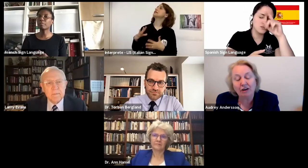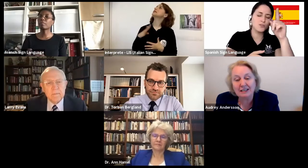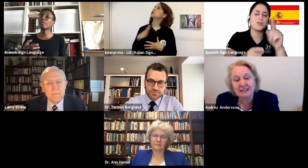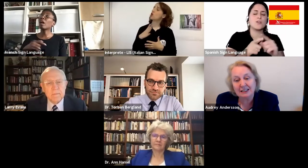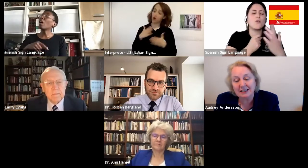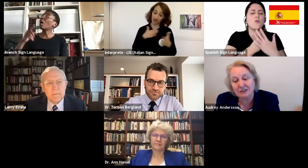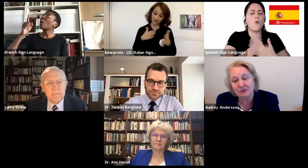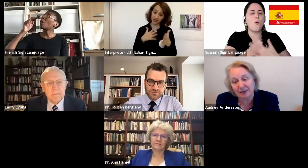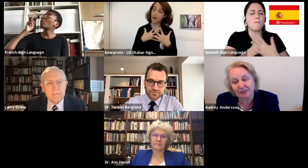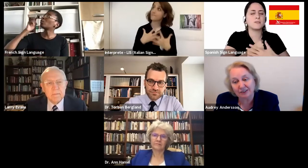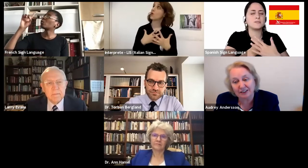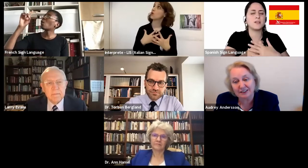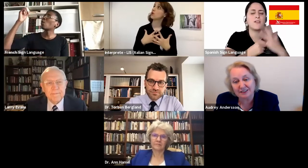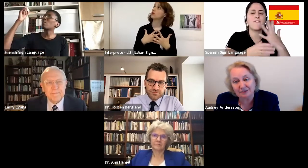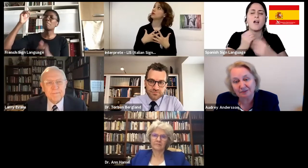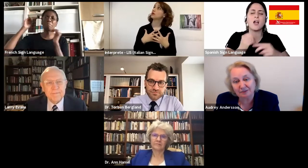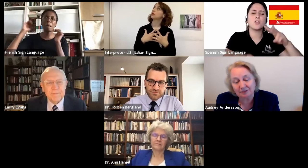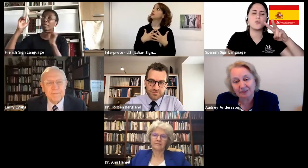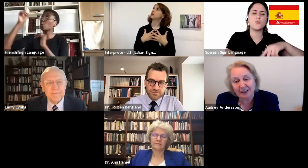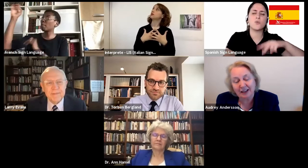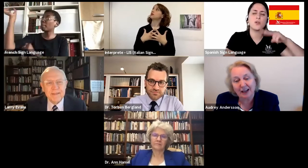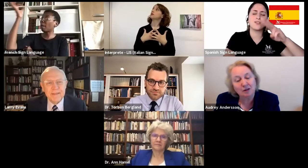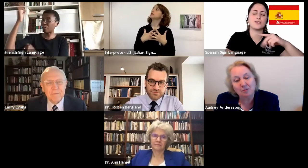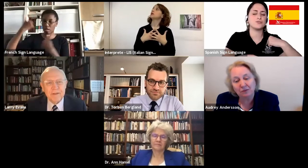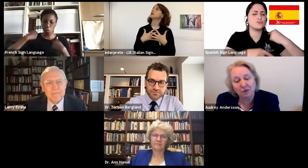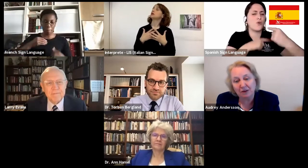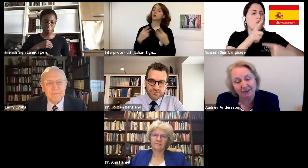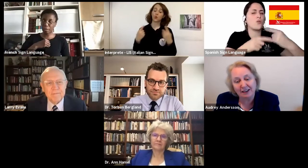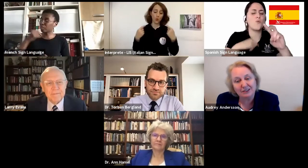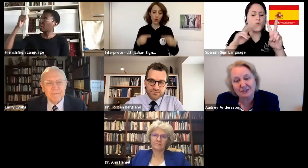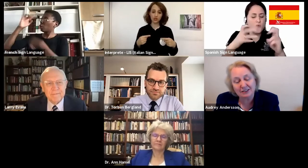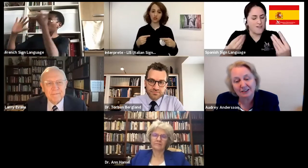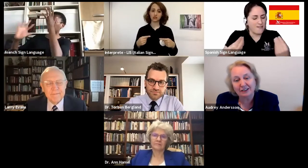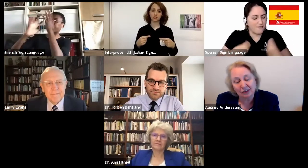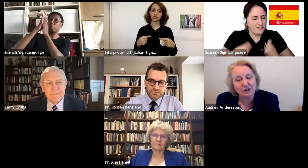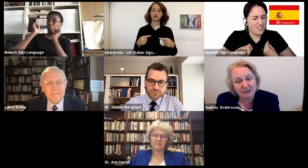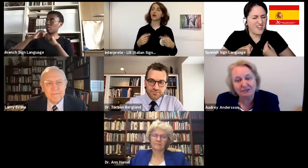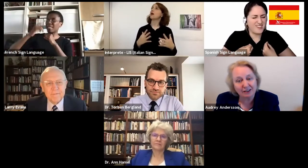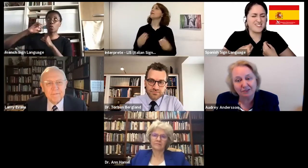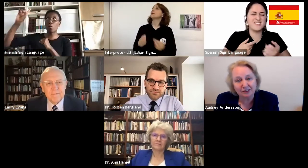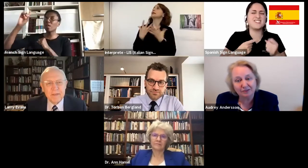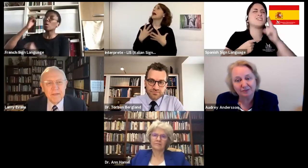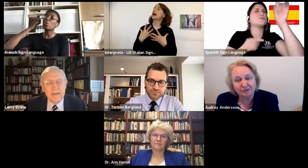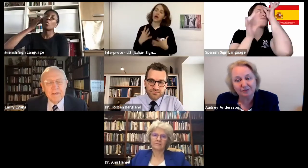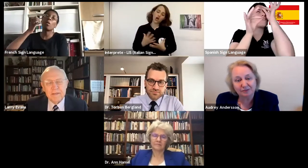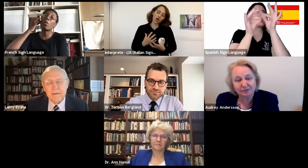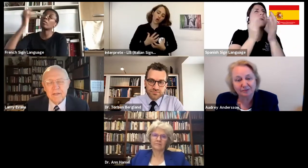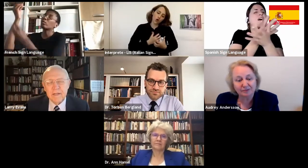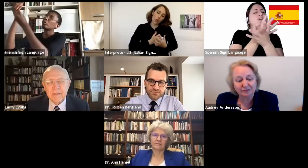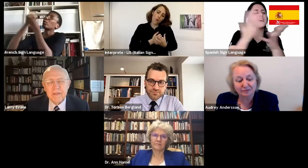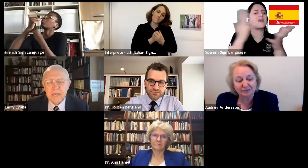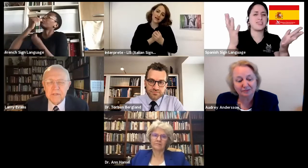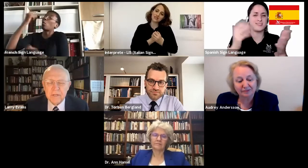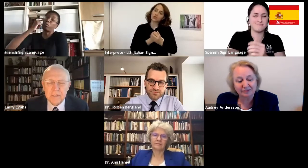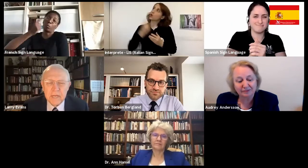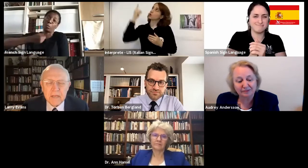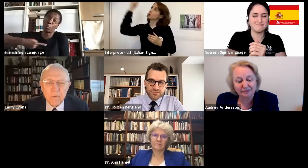Great is your faithfulness. And no matter what we face, God is faithful. And